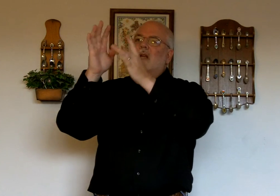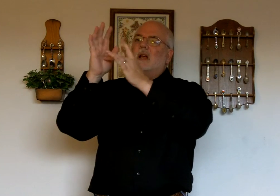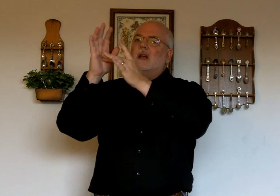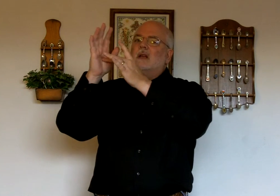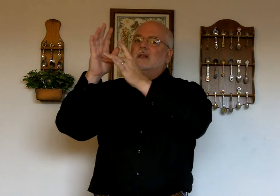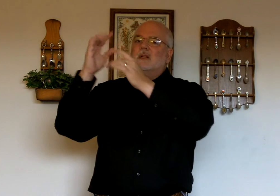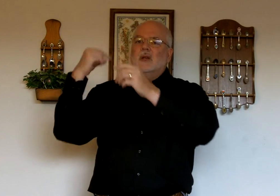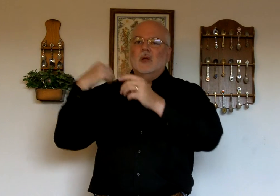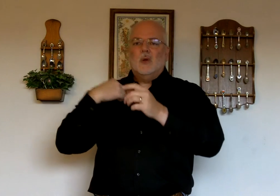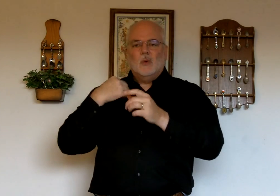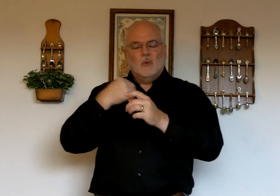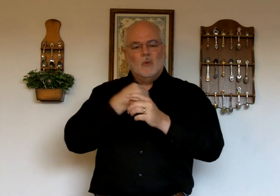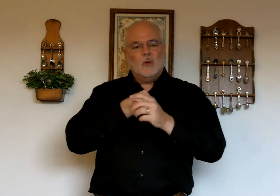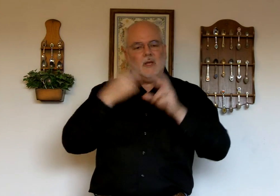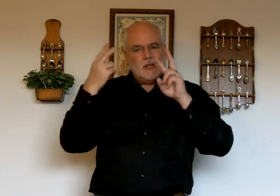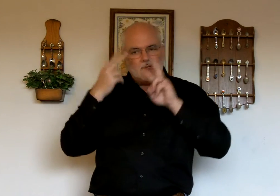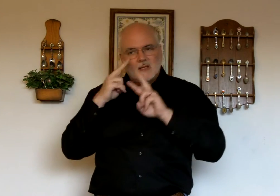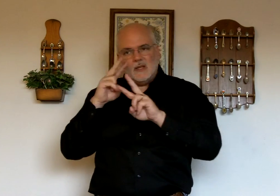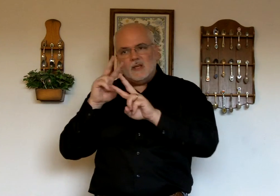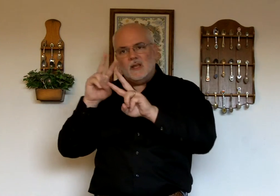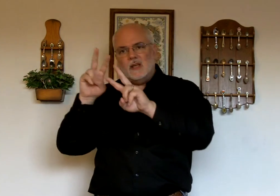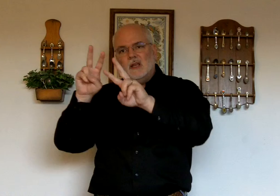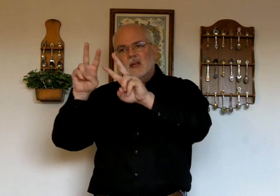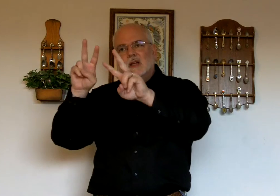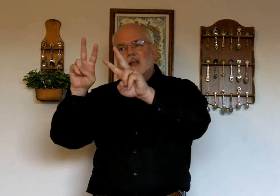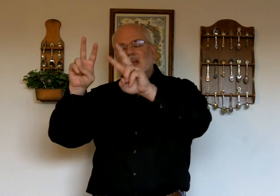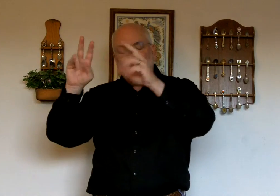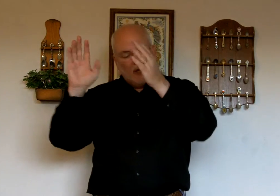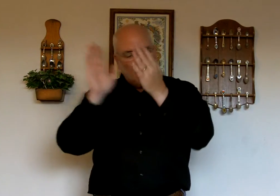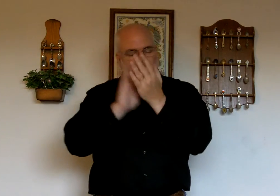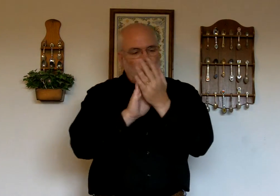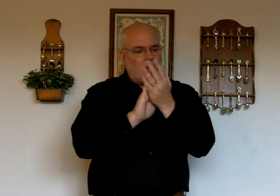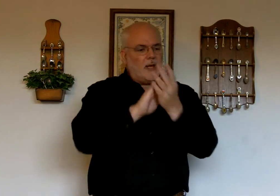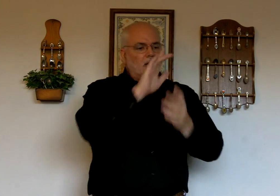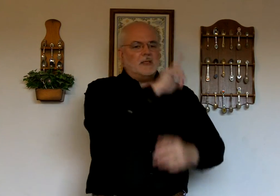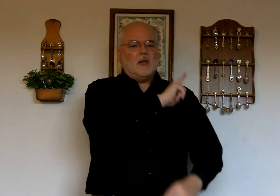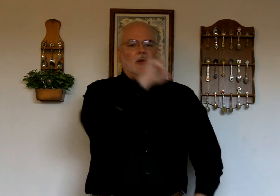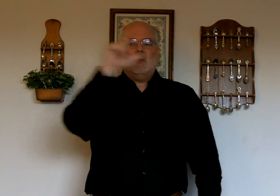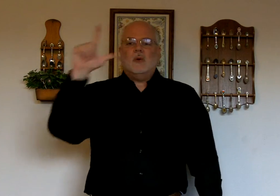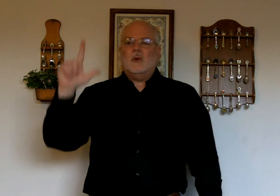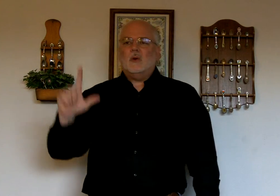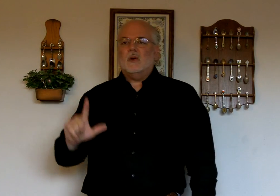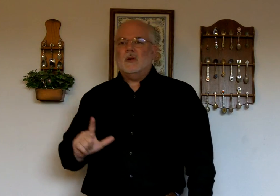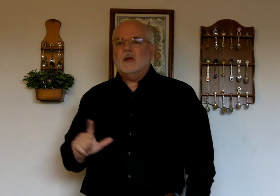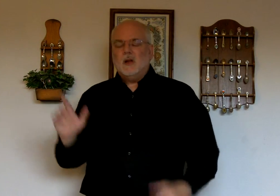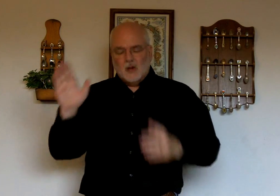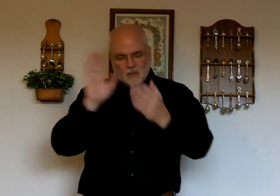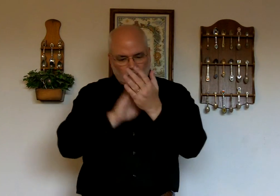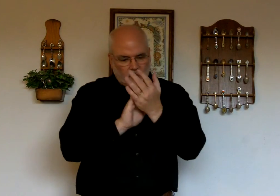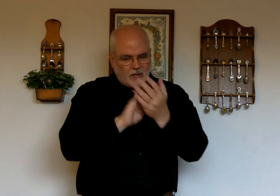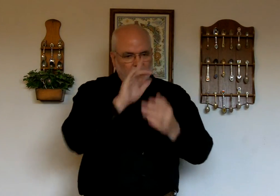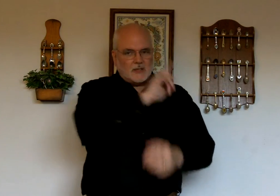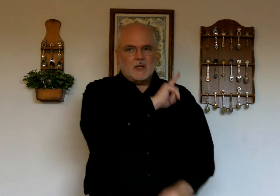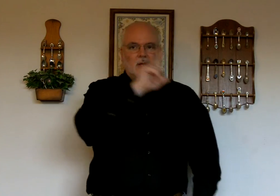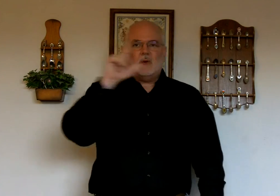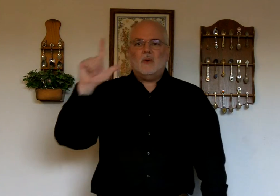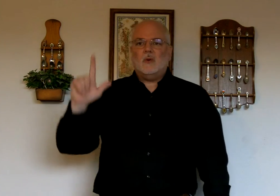we see. Praise the Lord, praise the Lord,